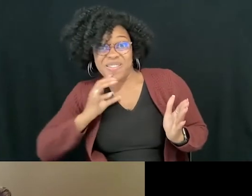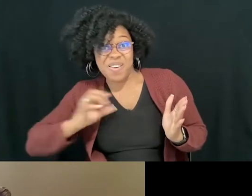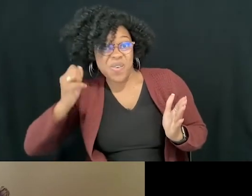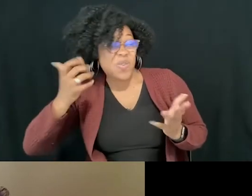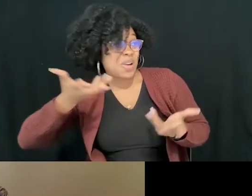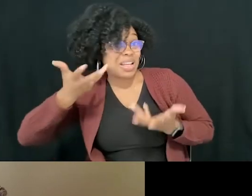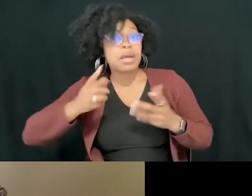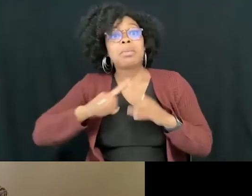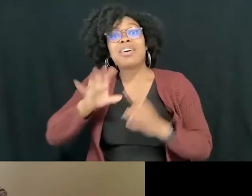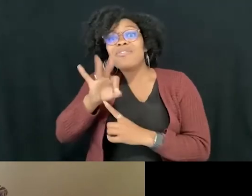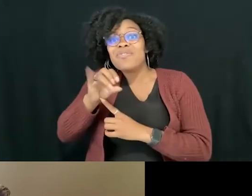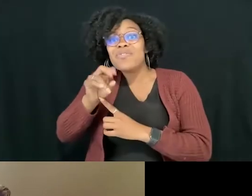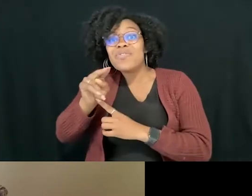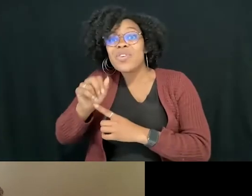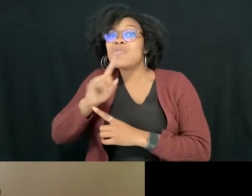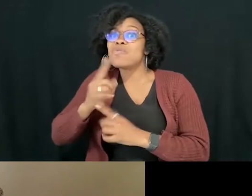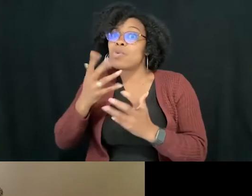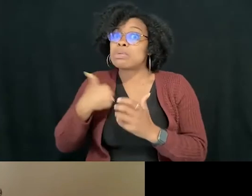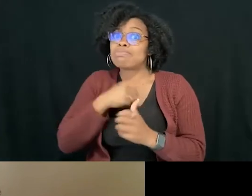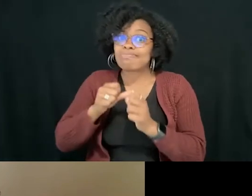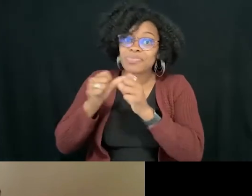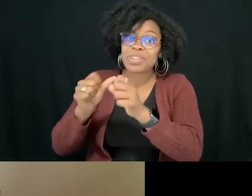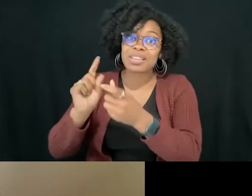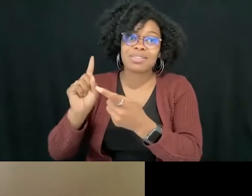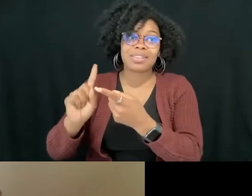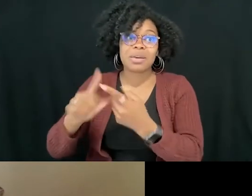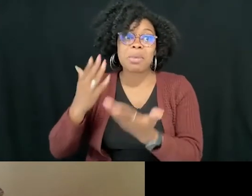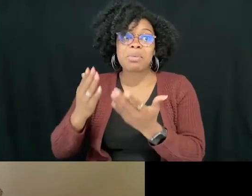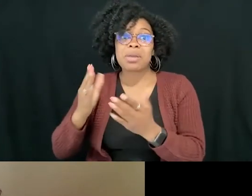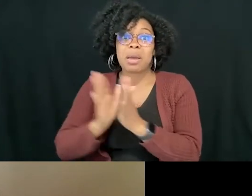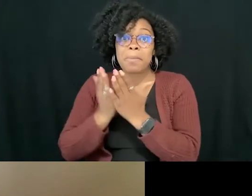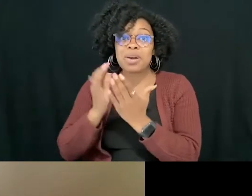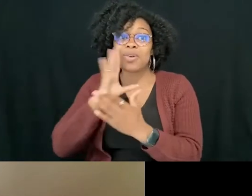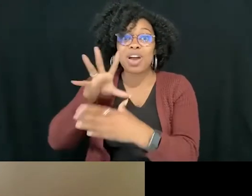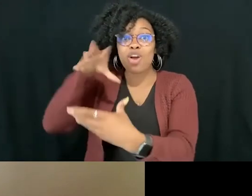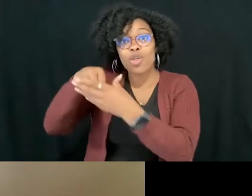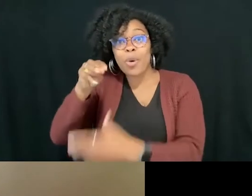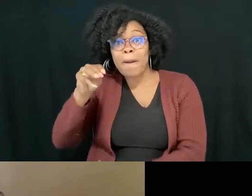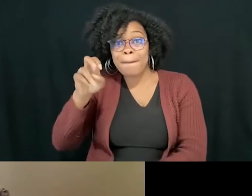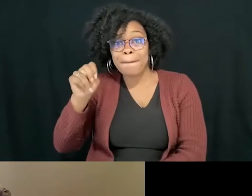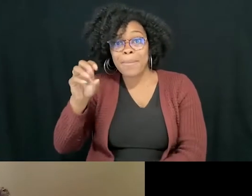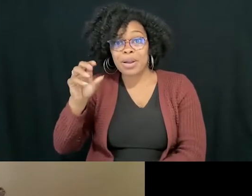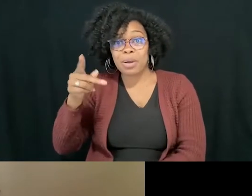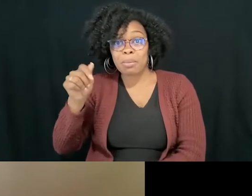really wants us to do. She wants us to keep going until we can do a book that includes menopause. So so we're working on it.